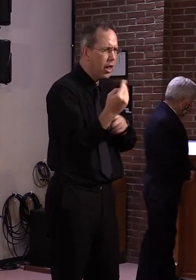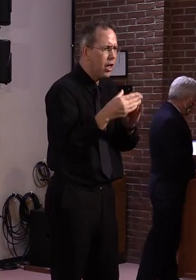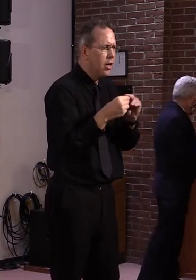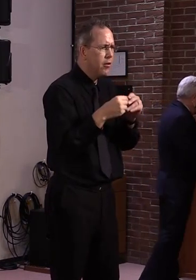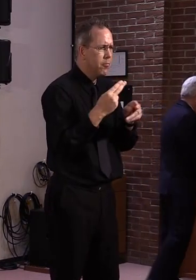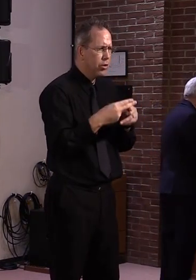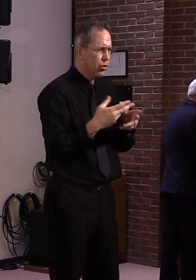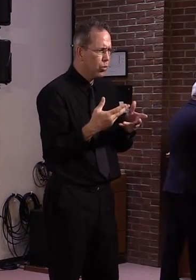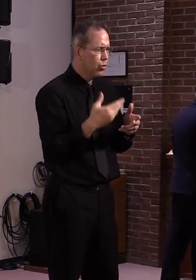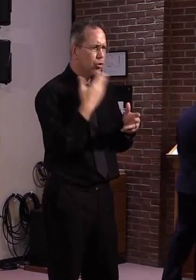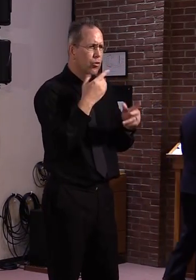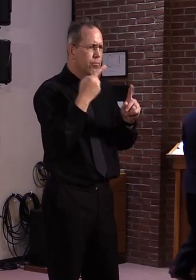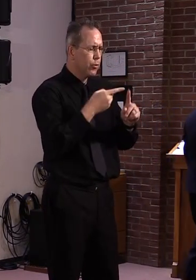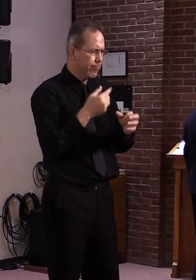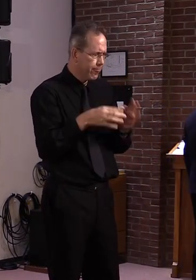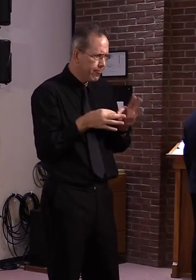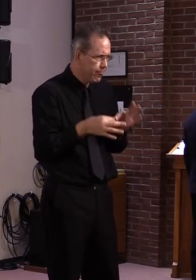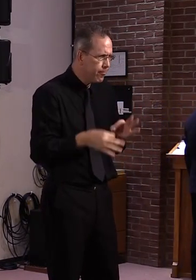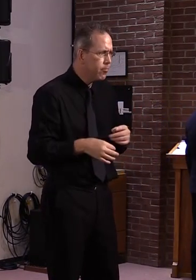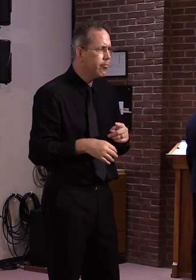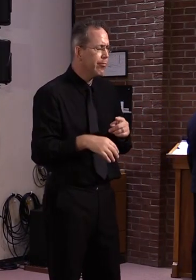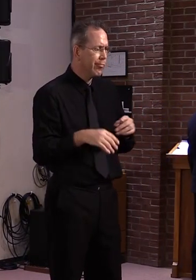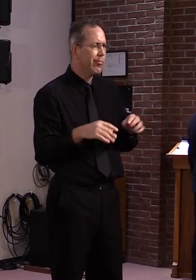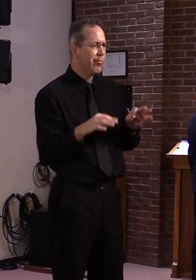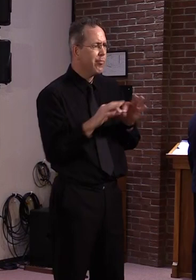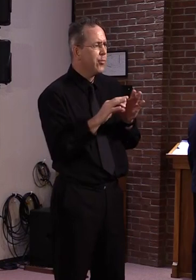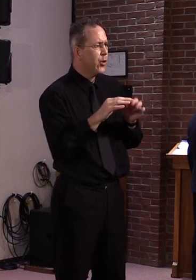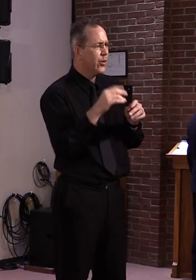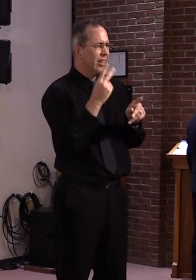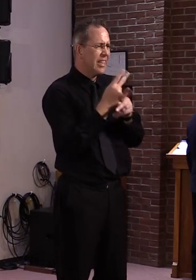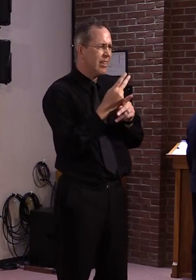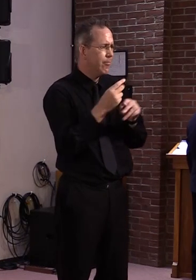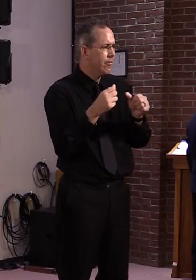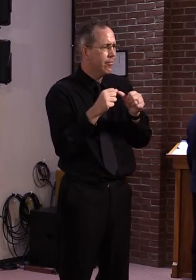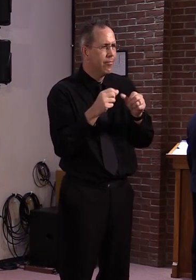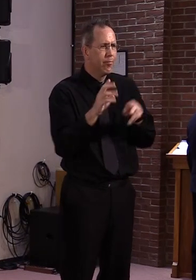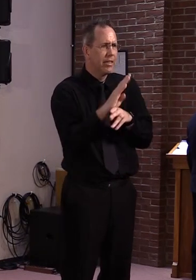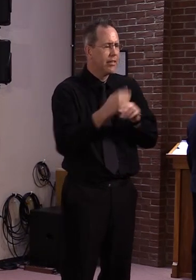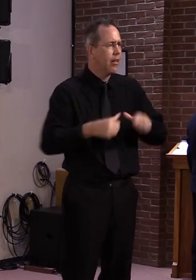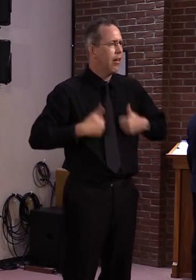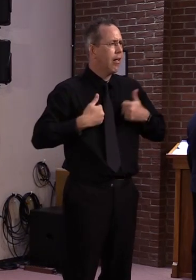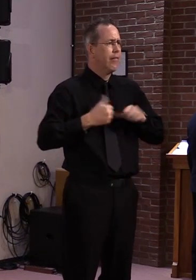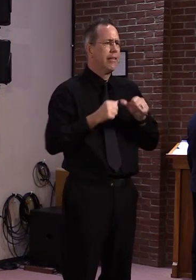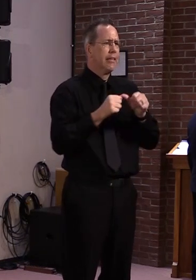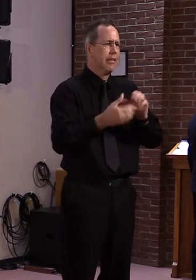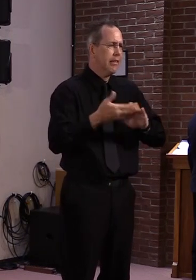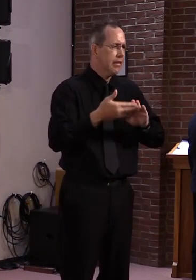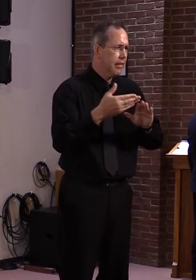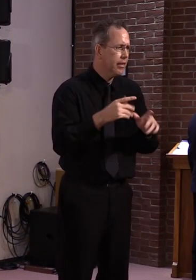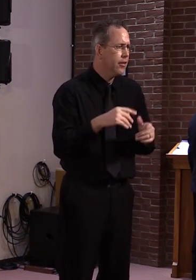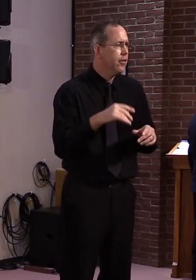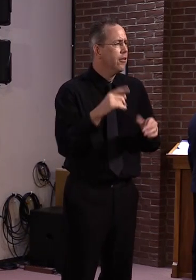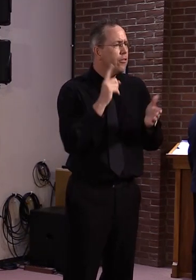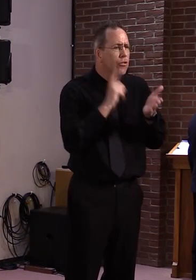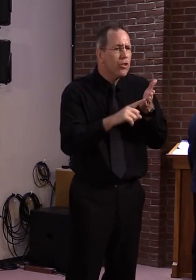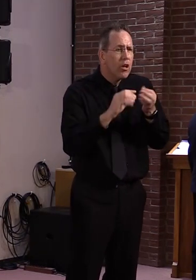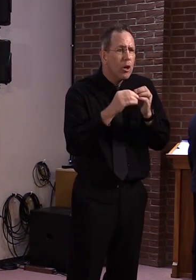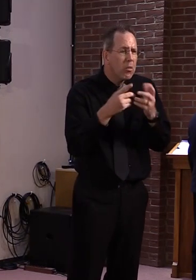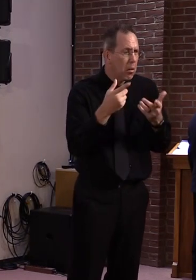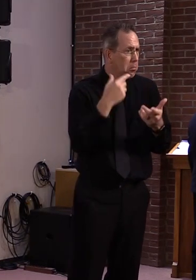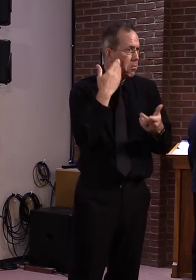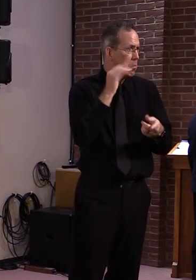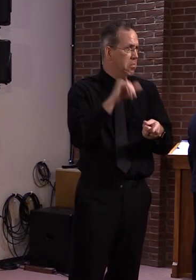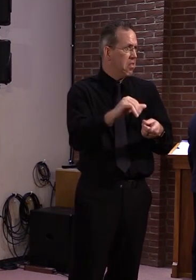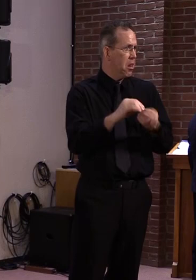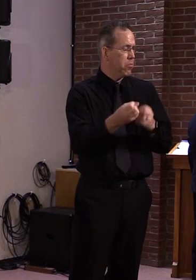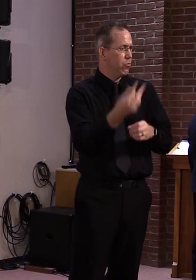But but again, we'll we'll check this out. I just don't know. I hadn't heard that number. I would be